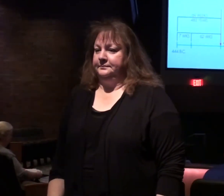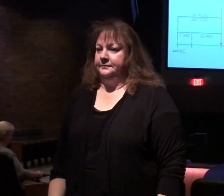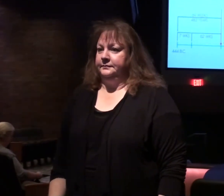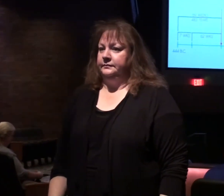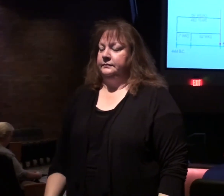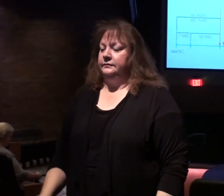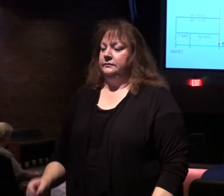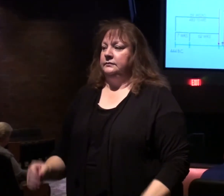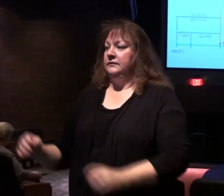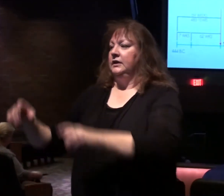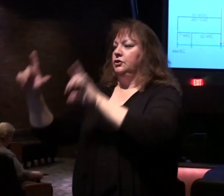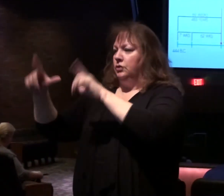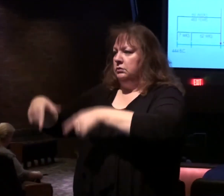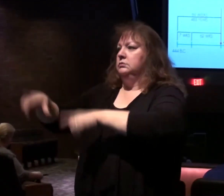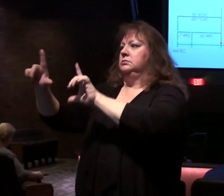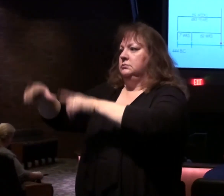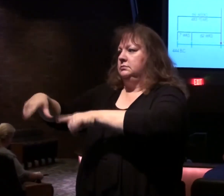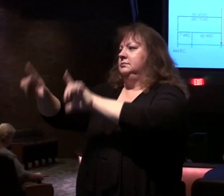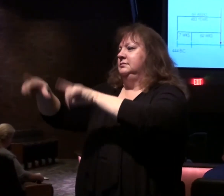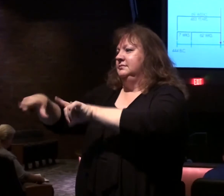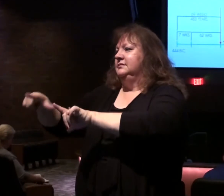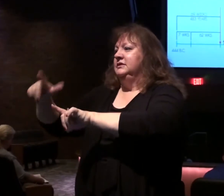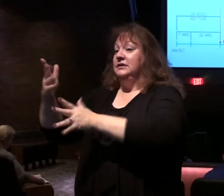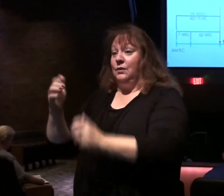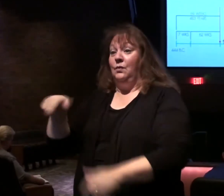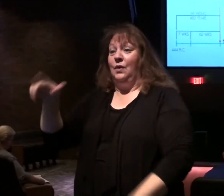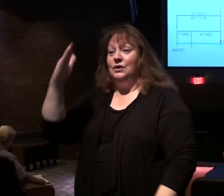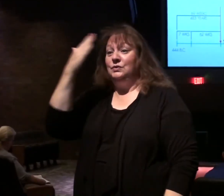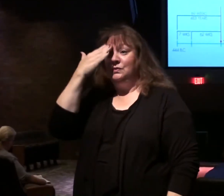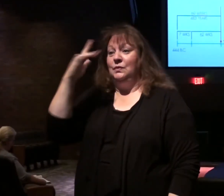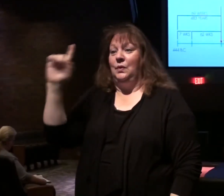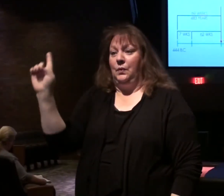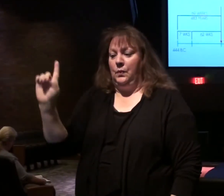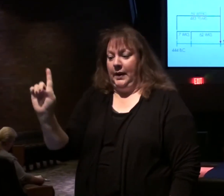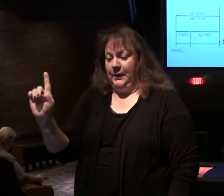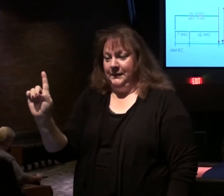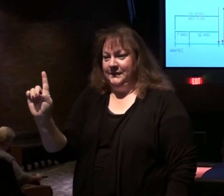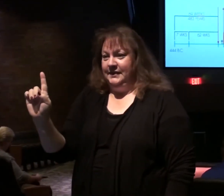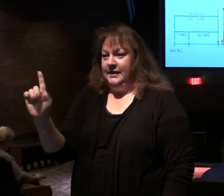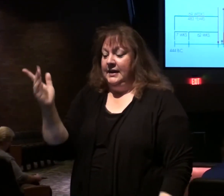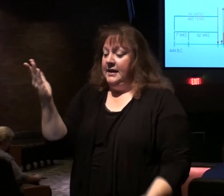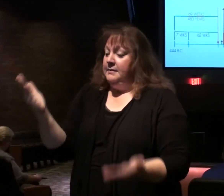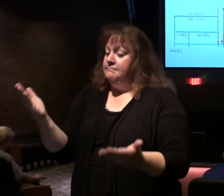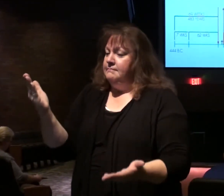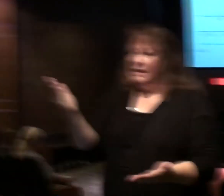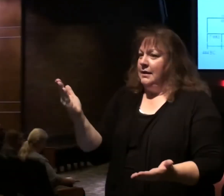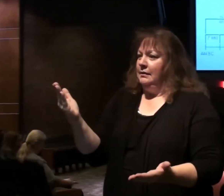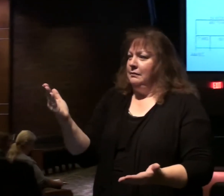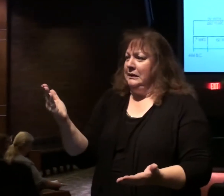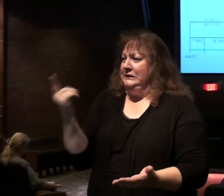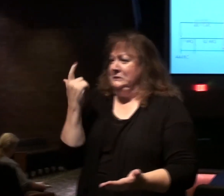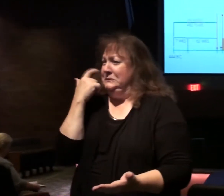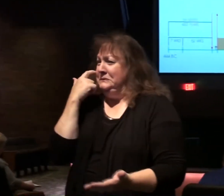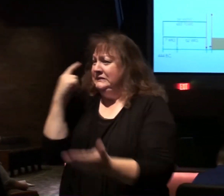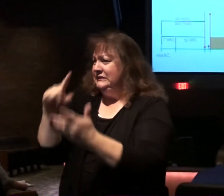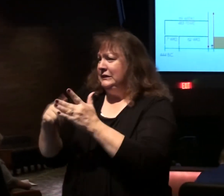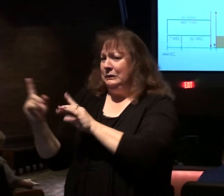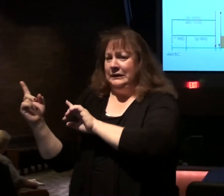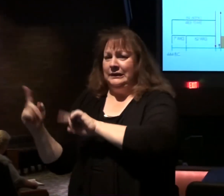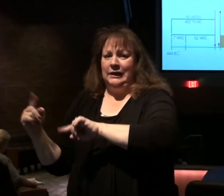We've been putting the chart up, but I want you to know where we are, if perhaps you've come in a little more recently.